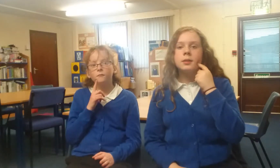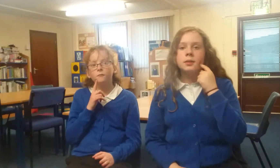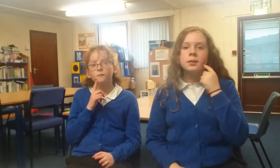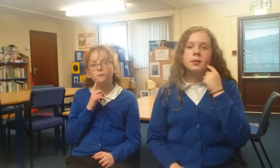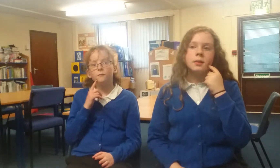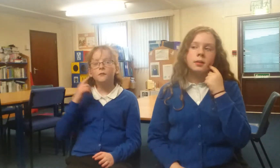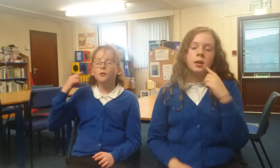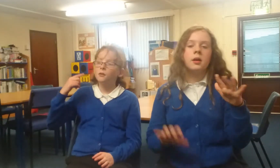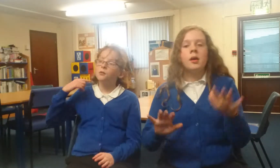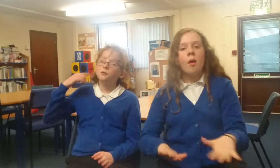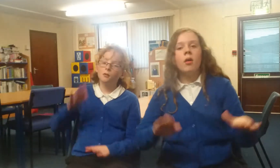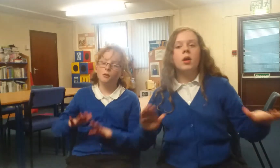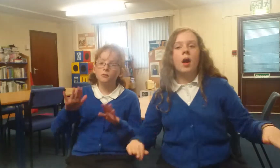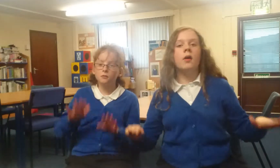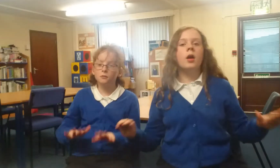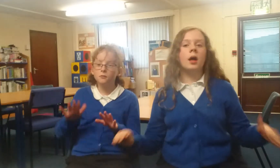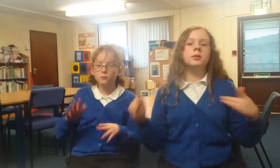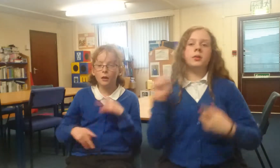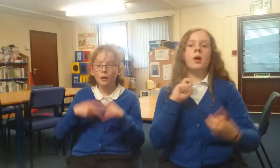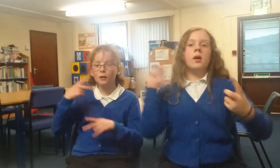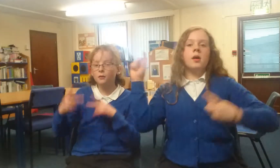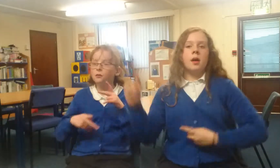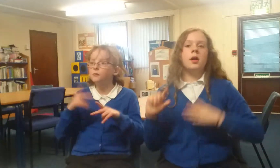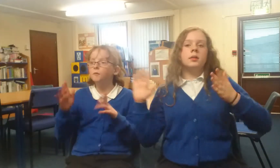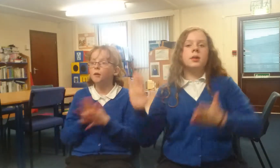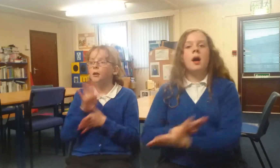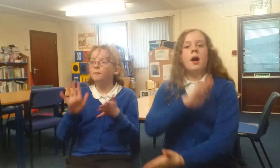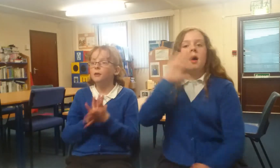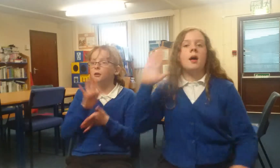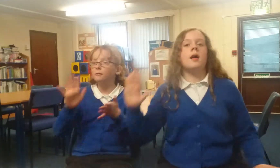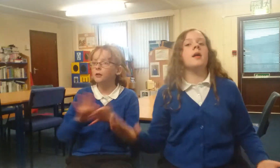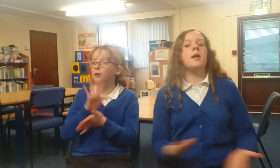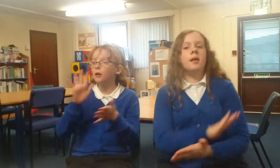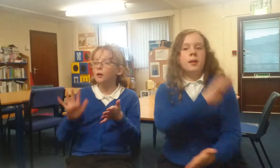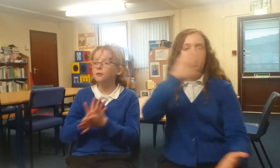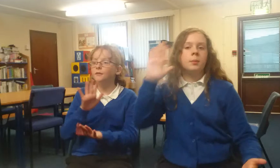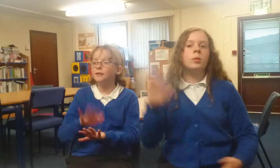With the children singing on a happy holiday